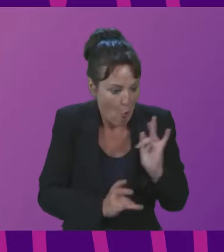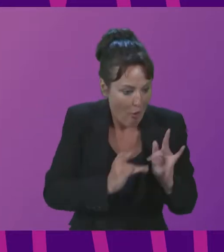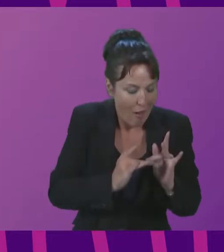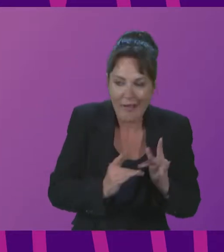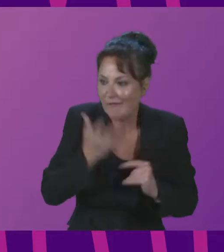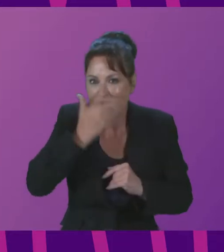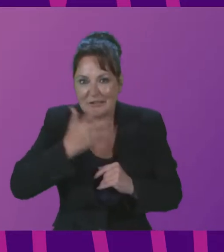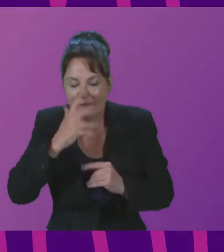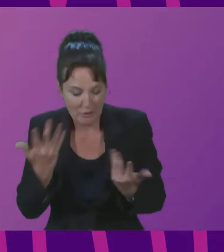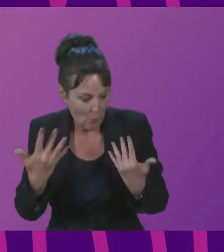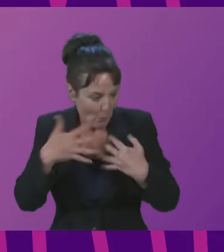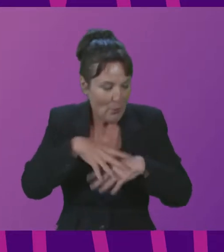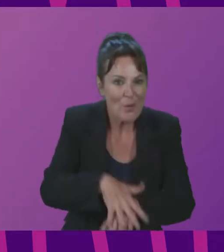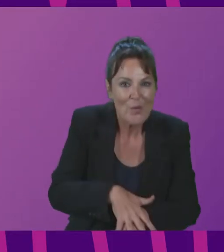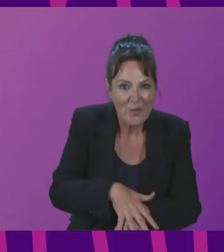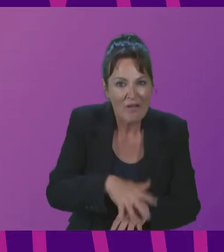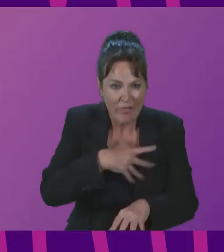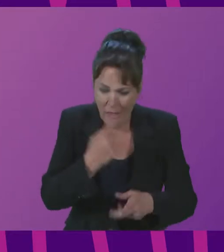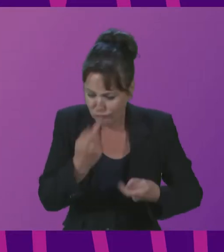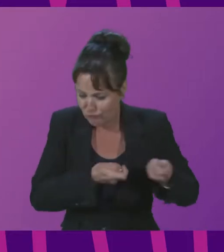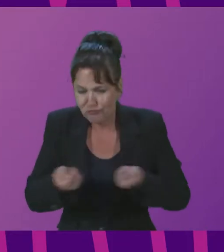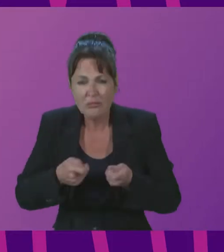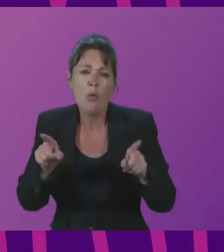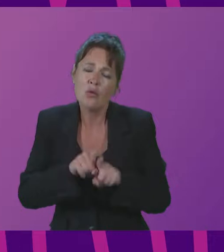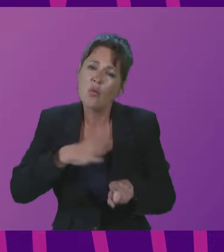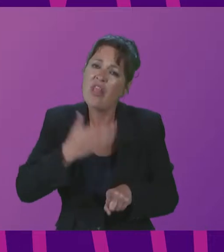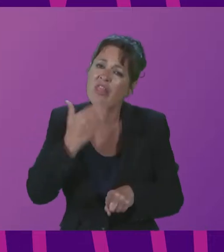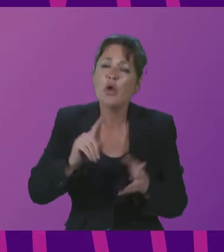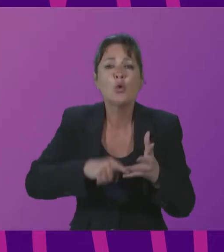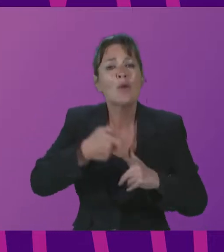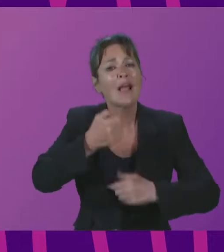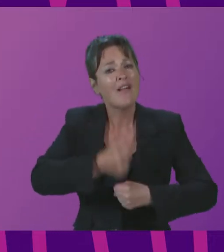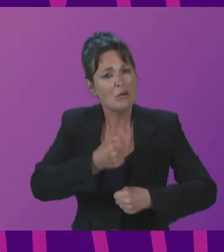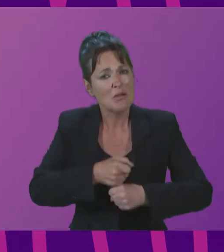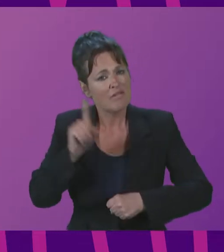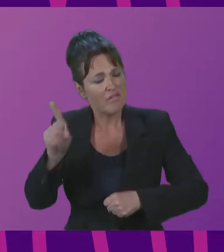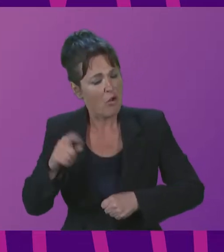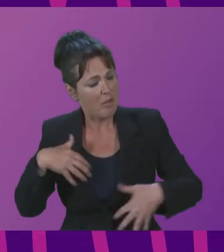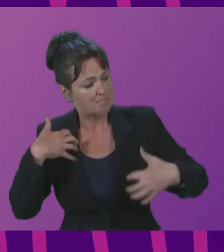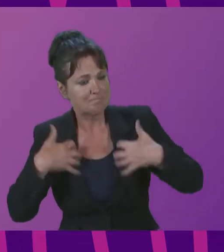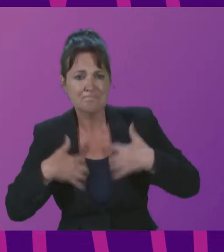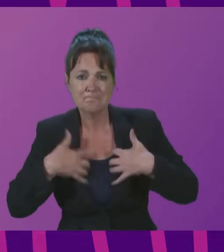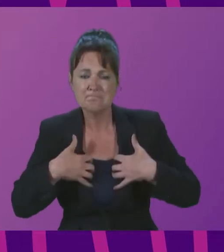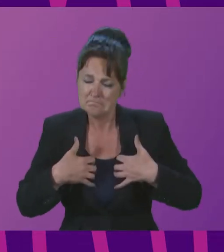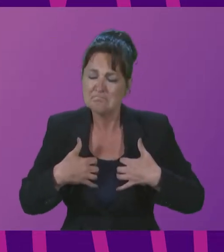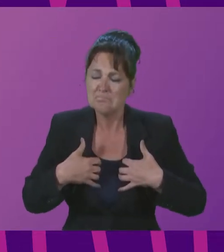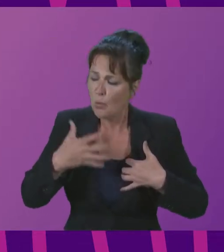the summit in 2022 and I want to thank the UK government for the ambition of bringing not just one but several